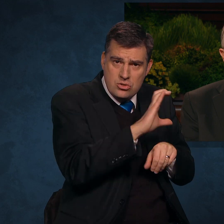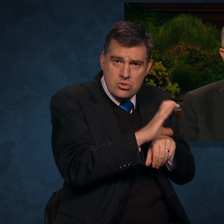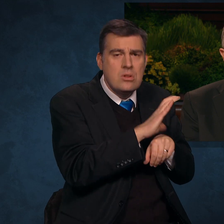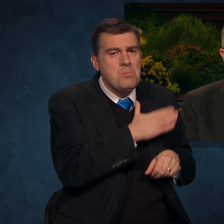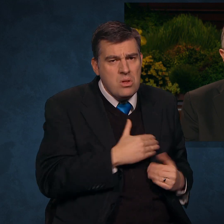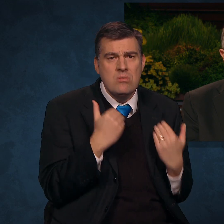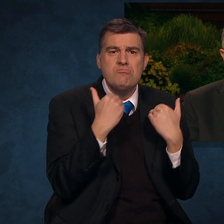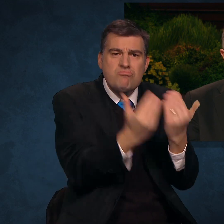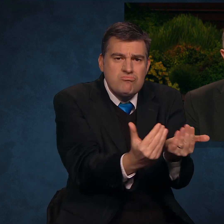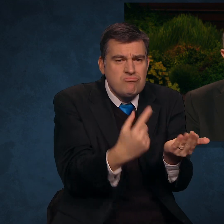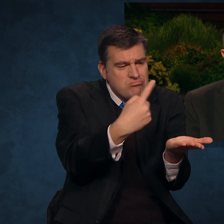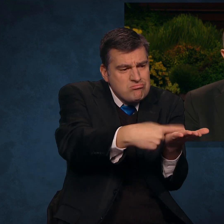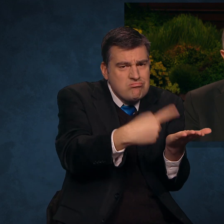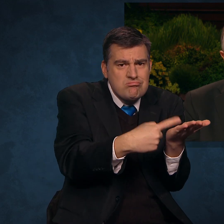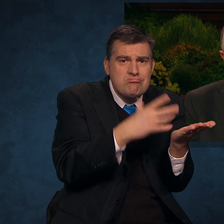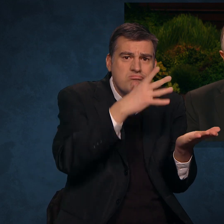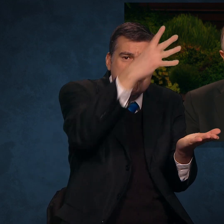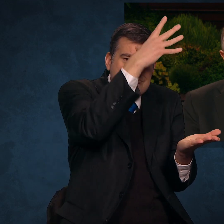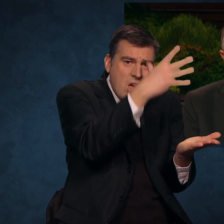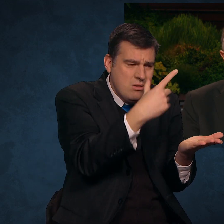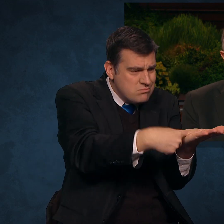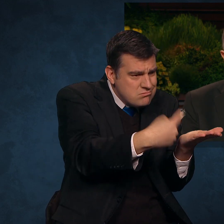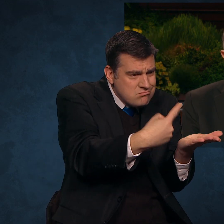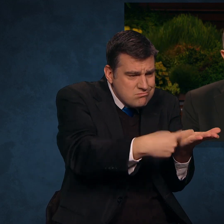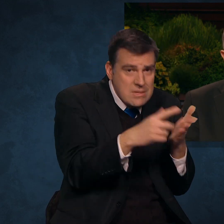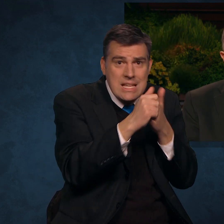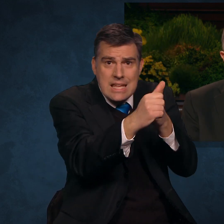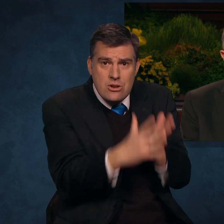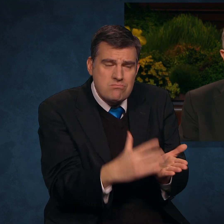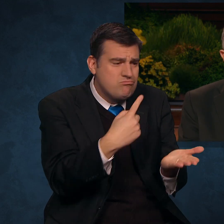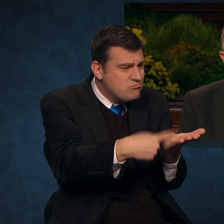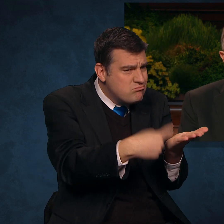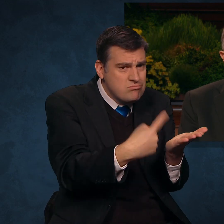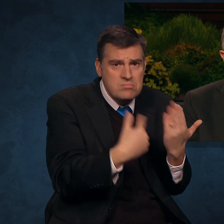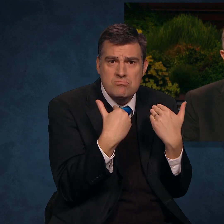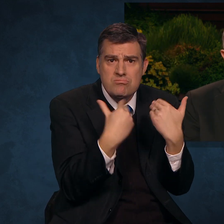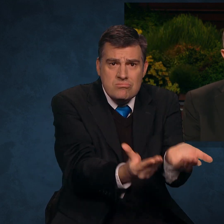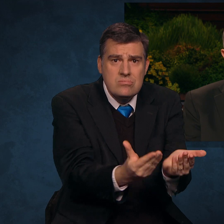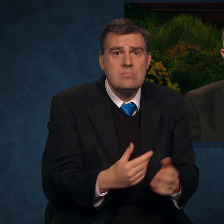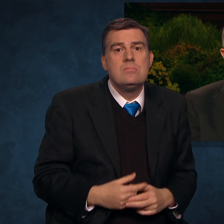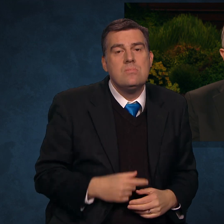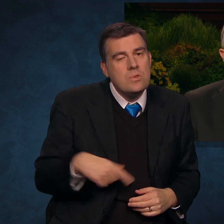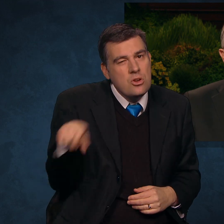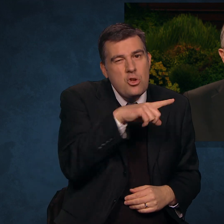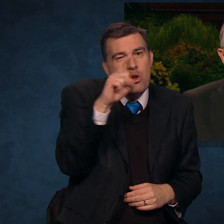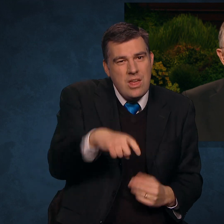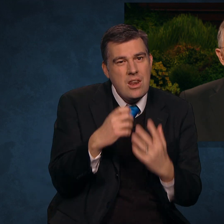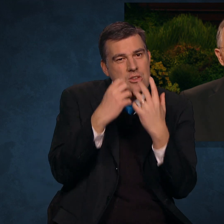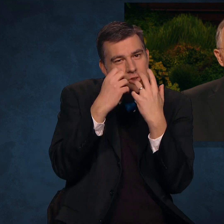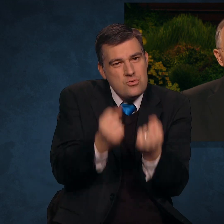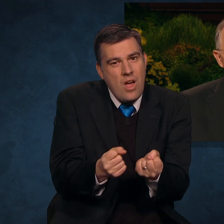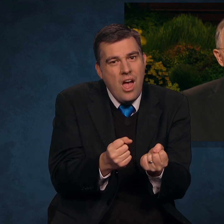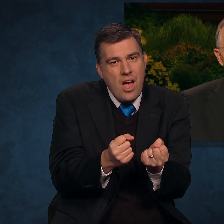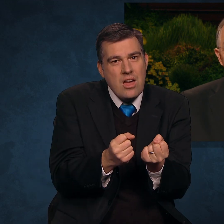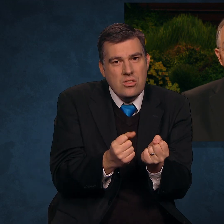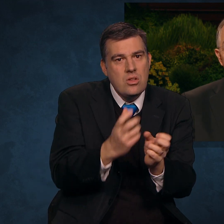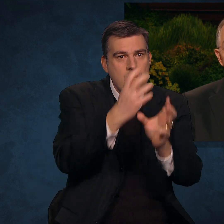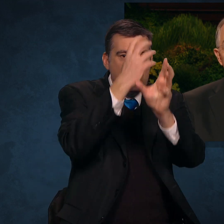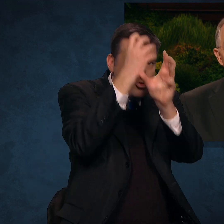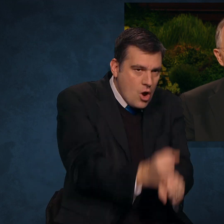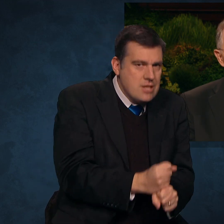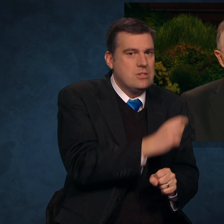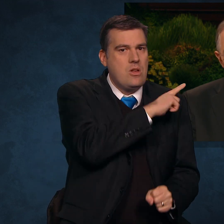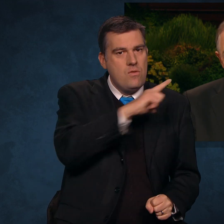concerns with your parents and leaders. You need the strength that comes from trusting